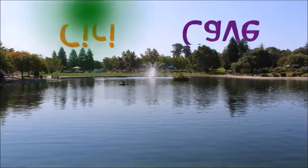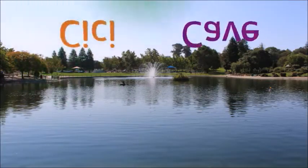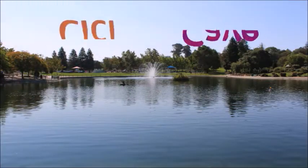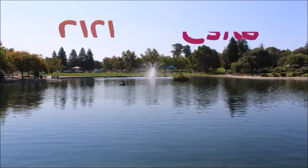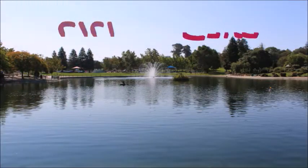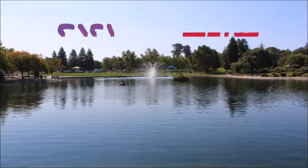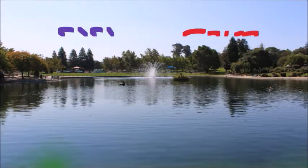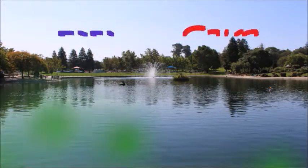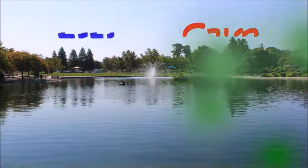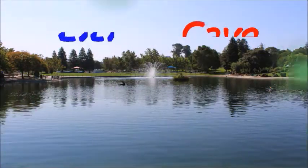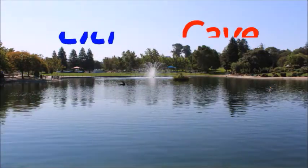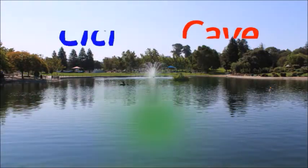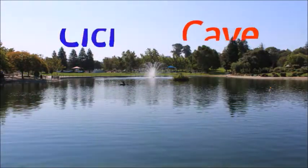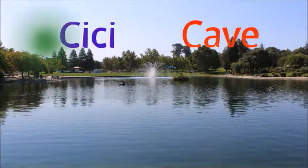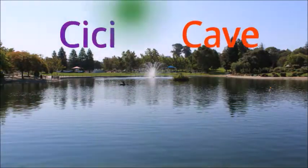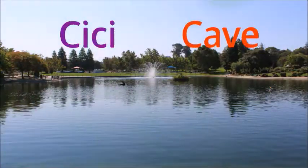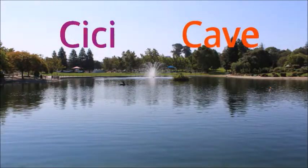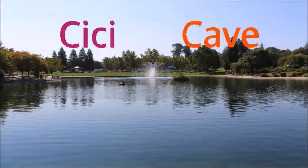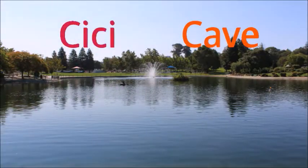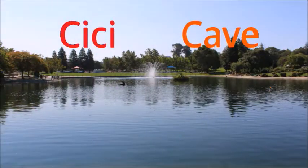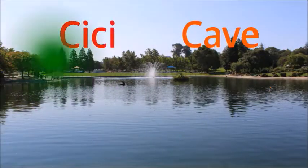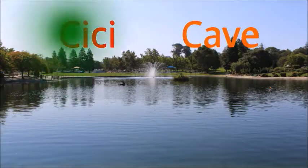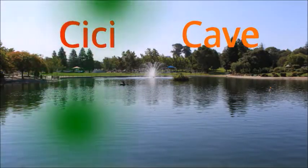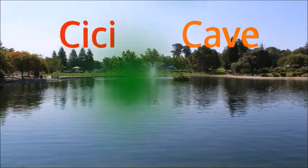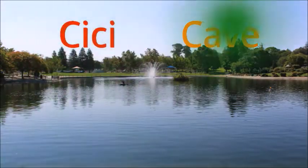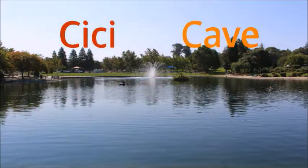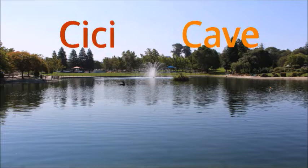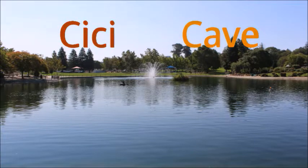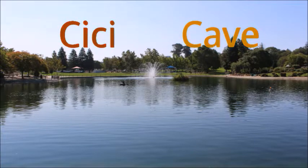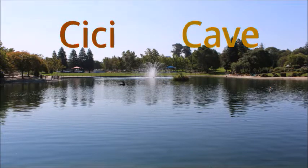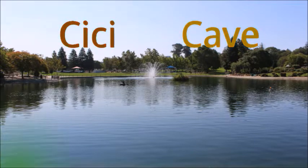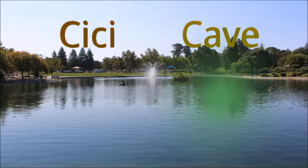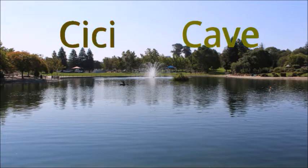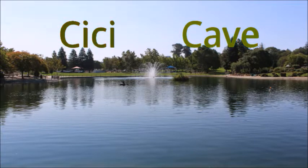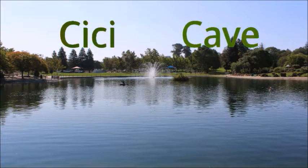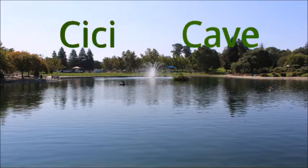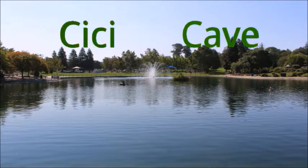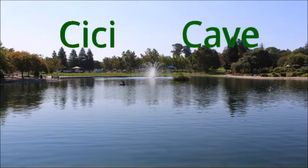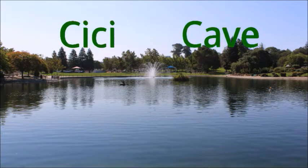SMASH THOSE RAISES HOLD ME BACK FROM GOING FROM YOUR DREAMS